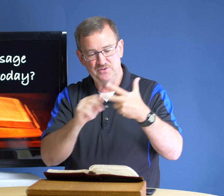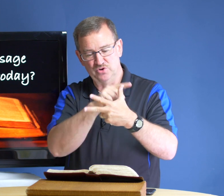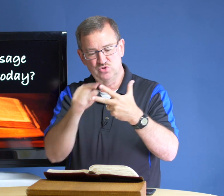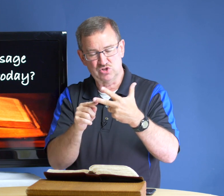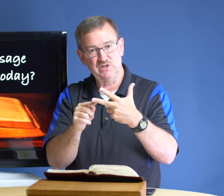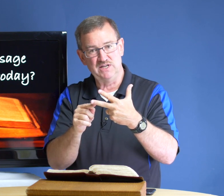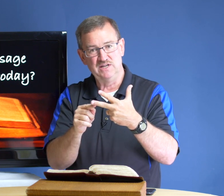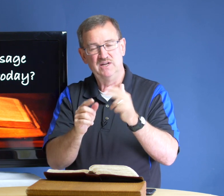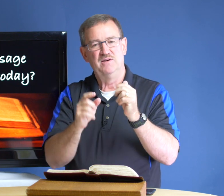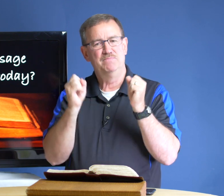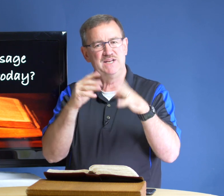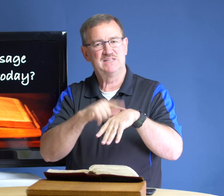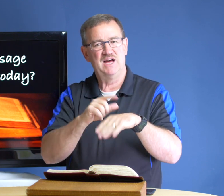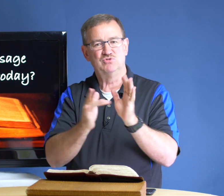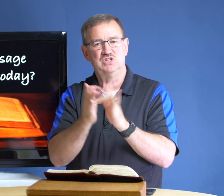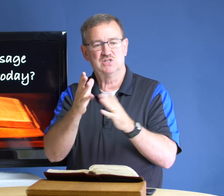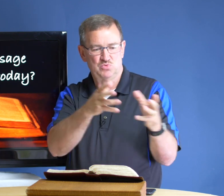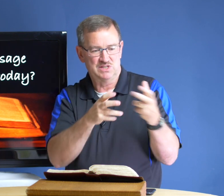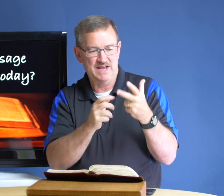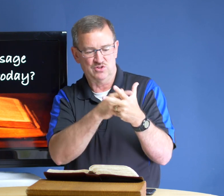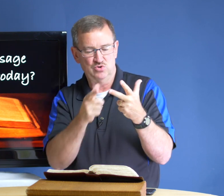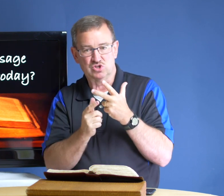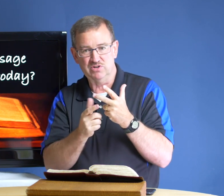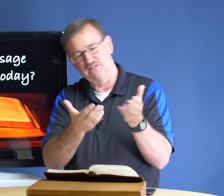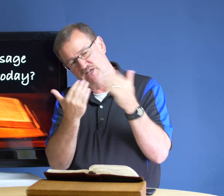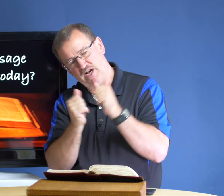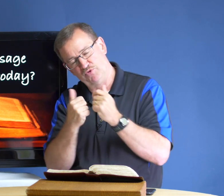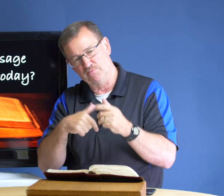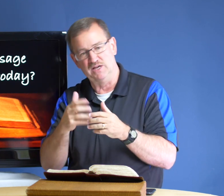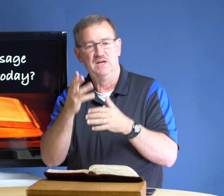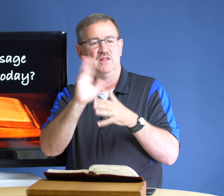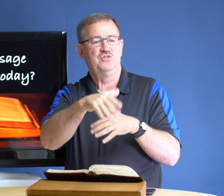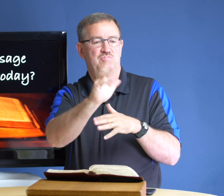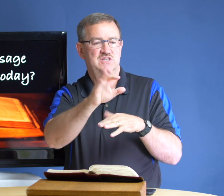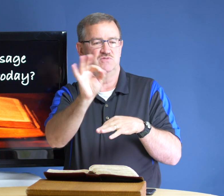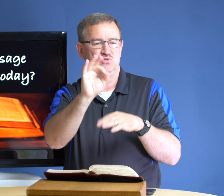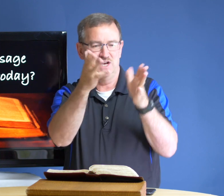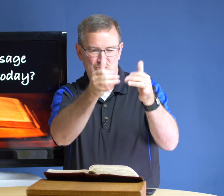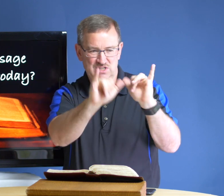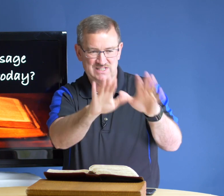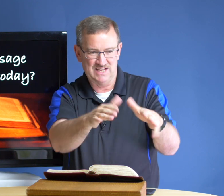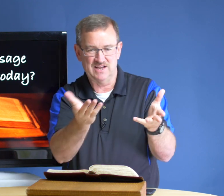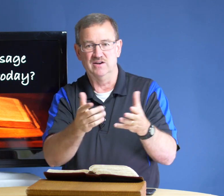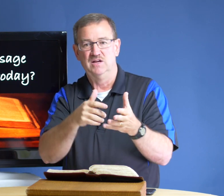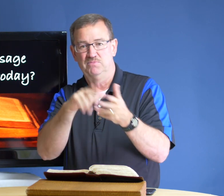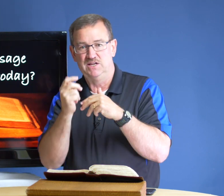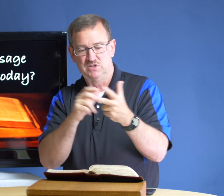those three many times jesus would take those three and say come with me the rest of you nine you can stay there but he would